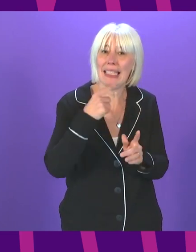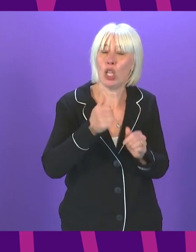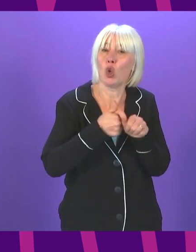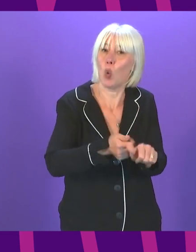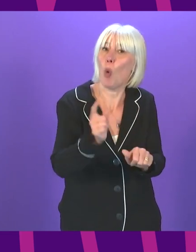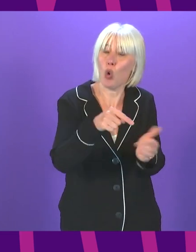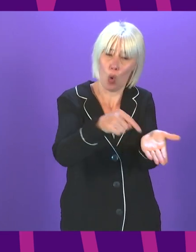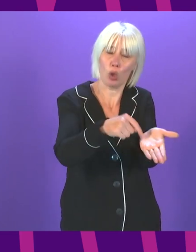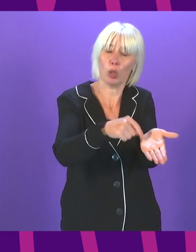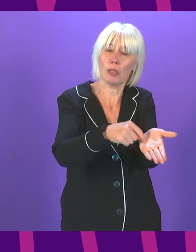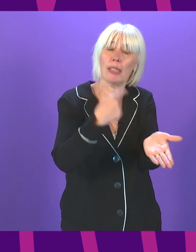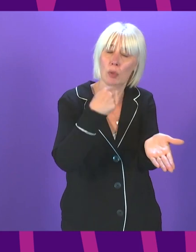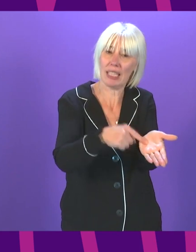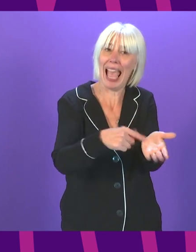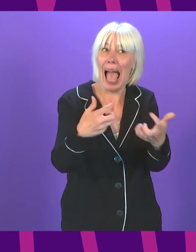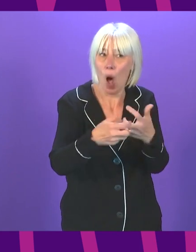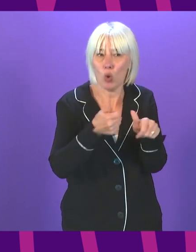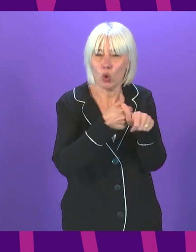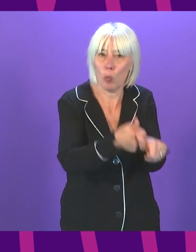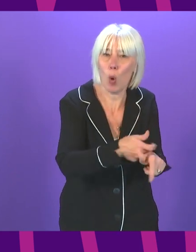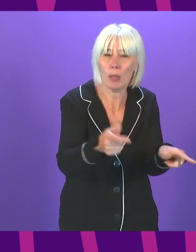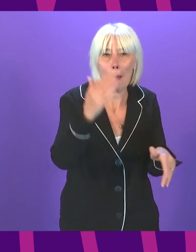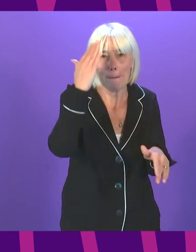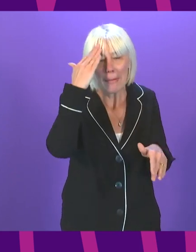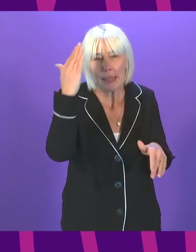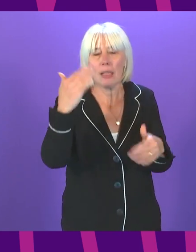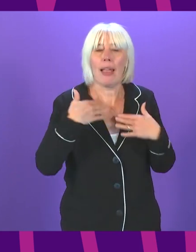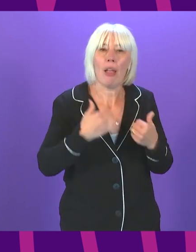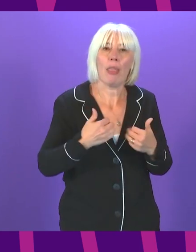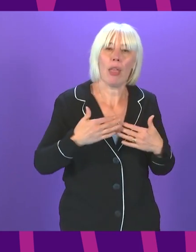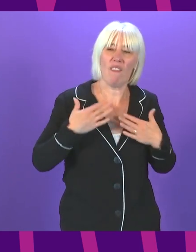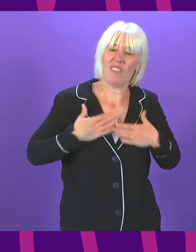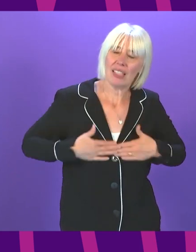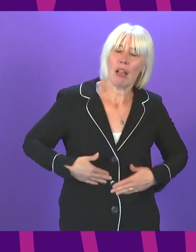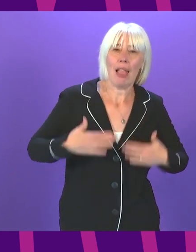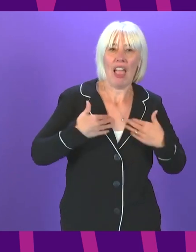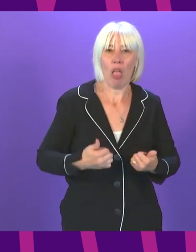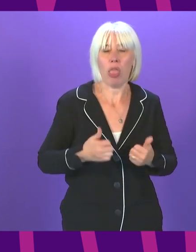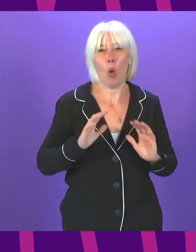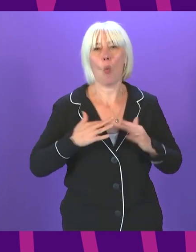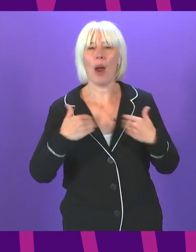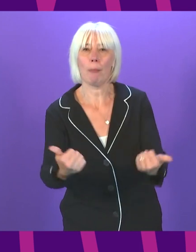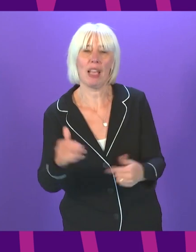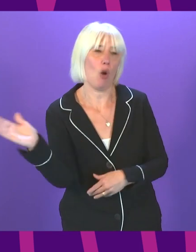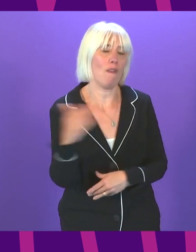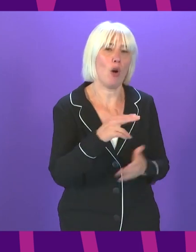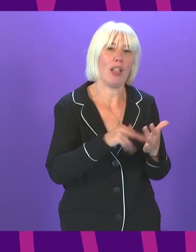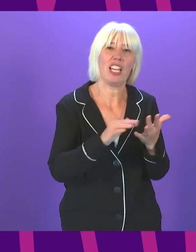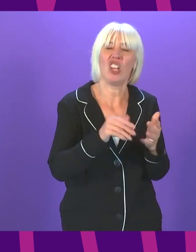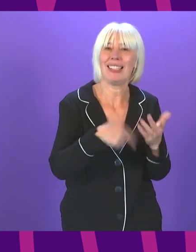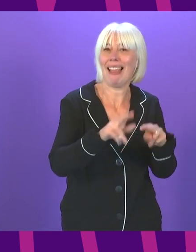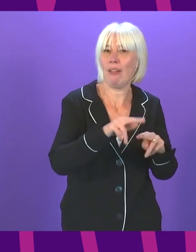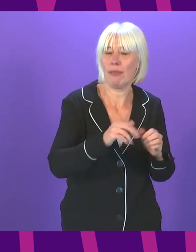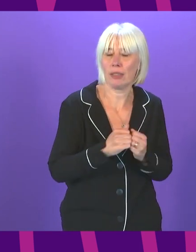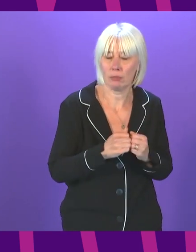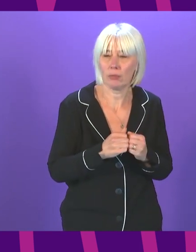put in place to try to support the mental and physical health and wellbeing of NHS staff. The NHS, you know, often